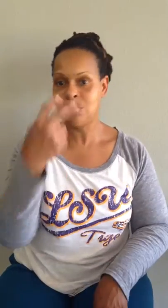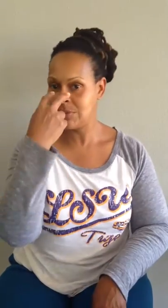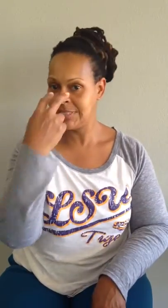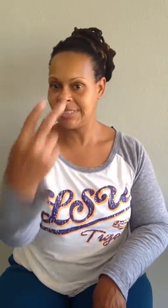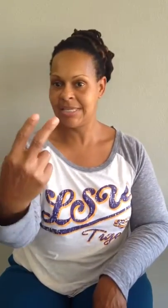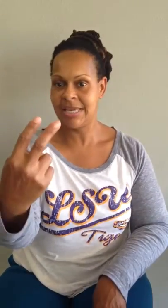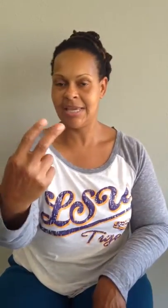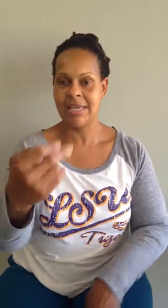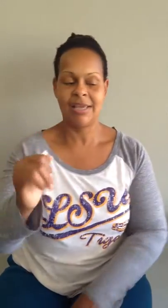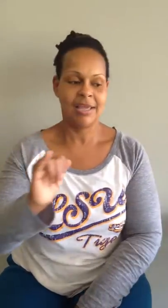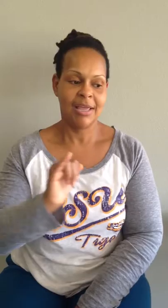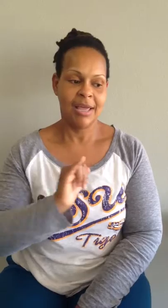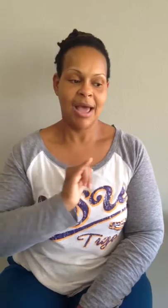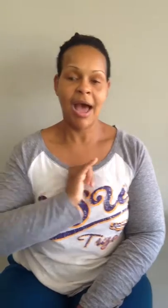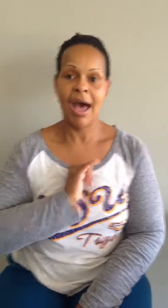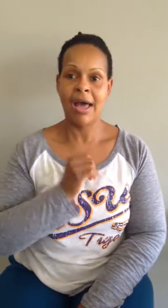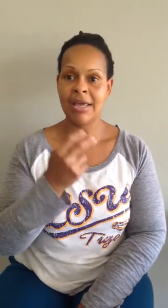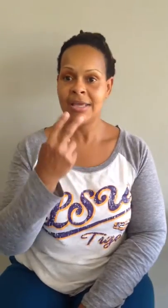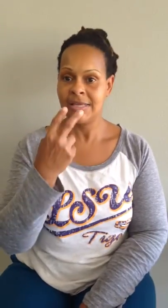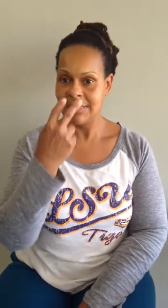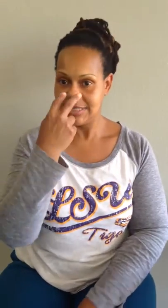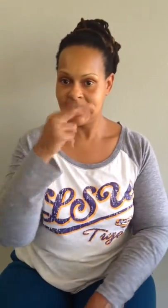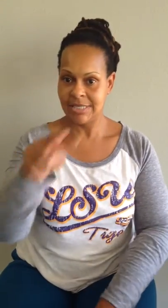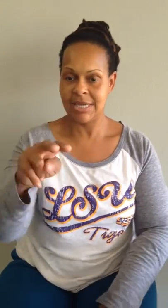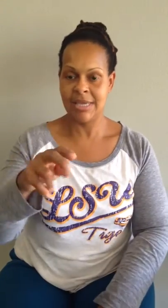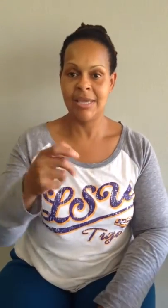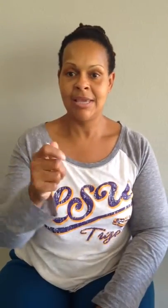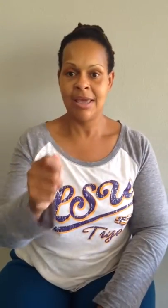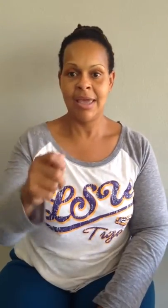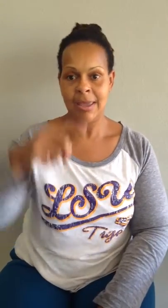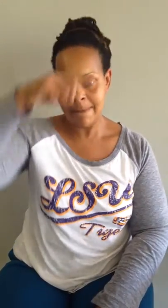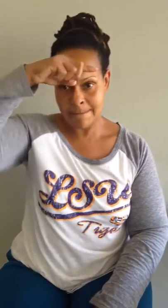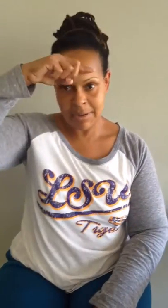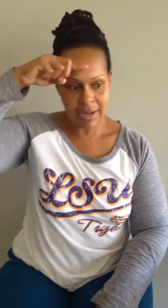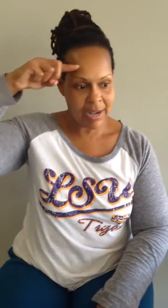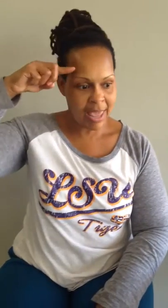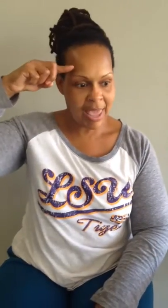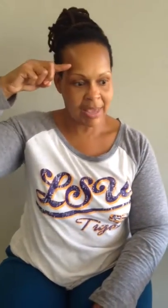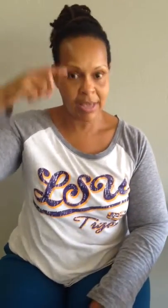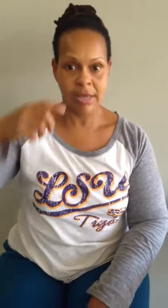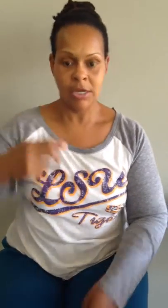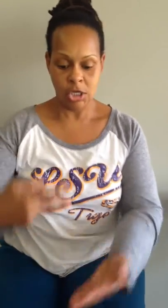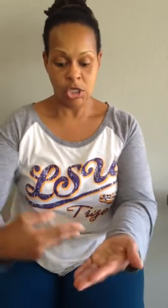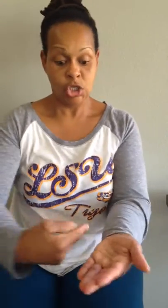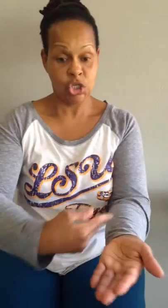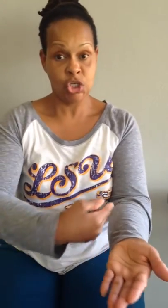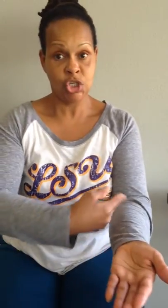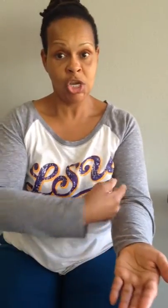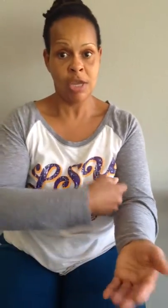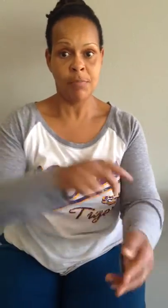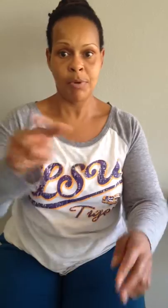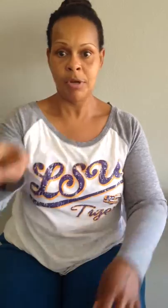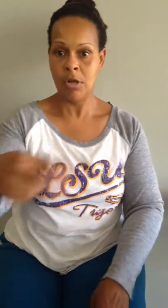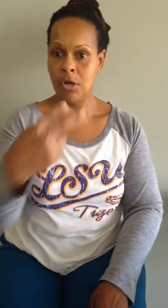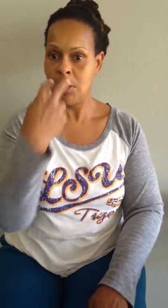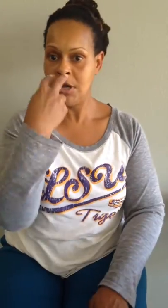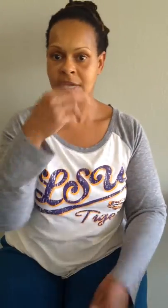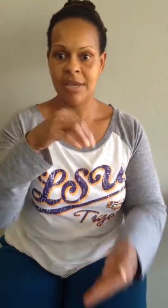see? I see a black sheep looking